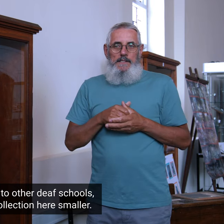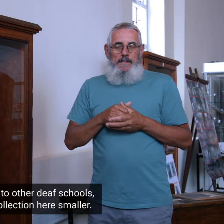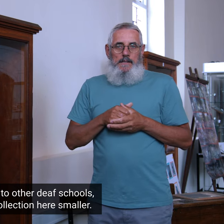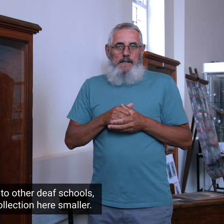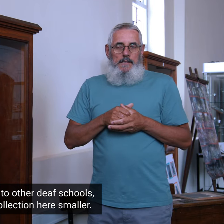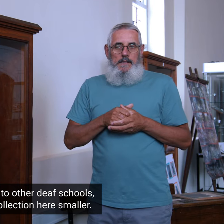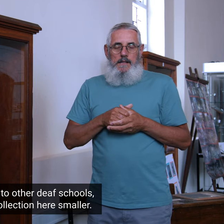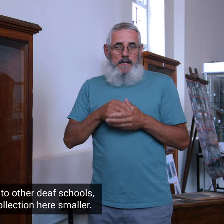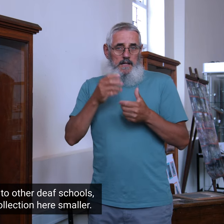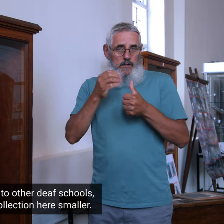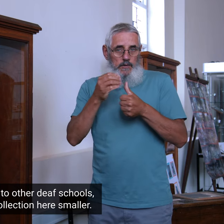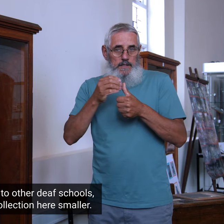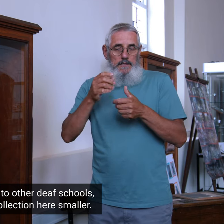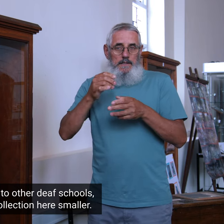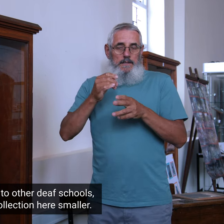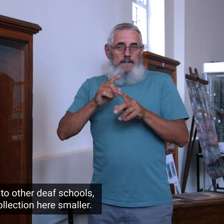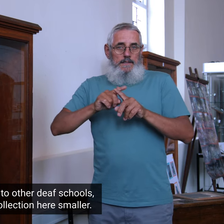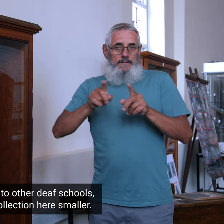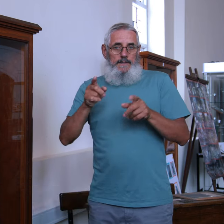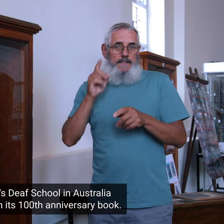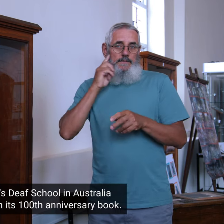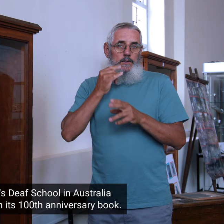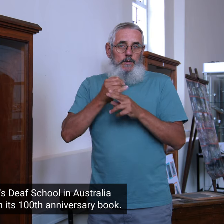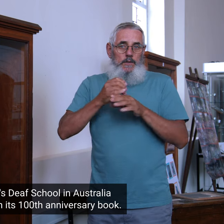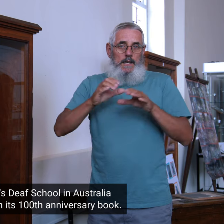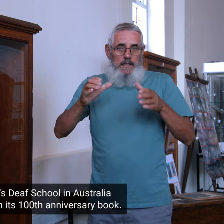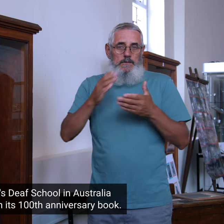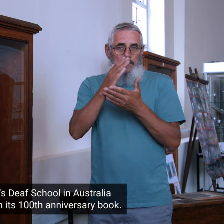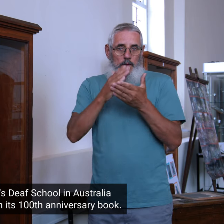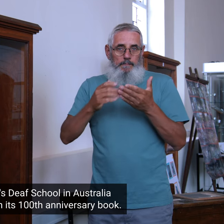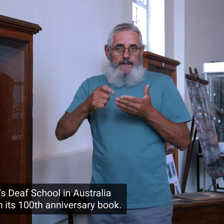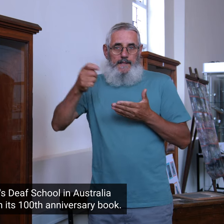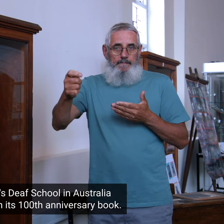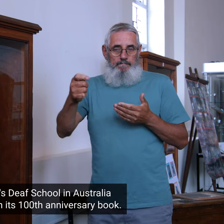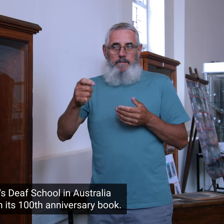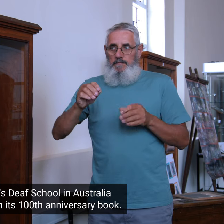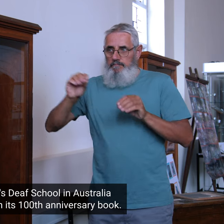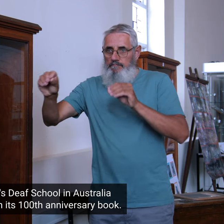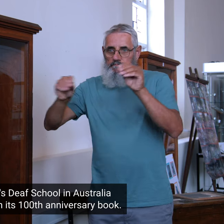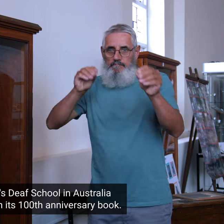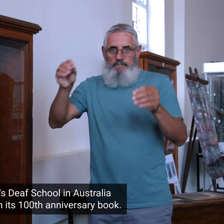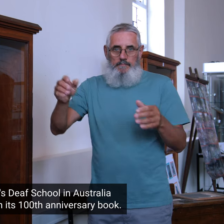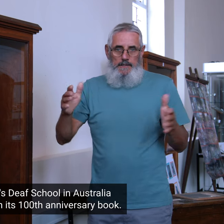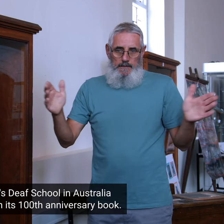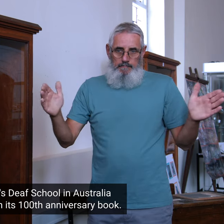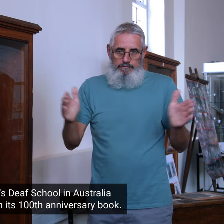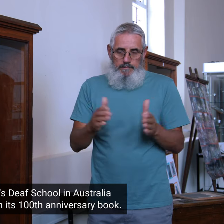Some were donated to other deaf schools, which makes our collection here smaller. For example, St.